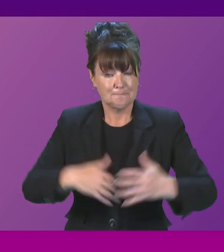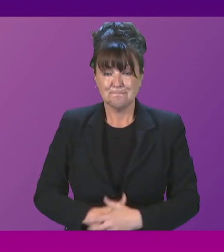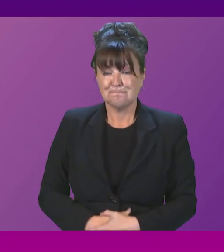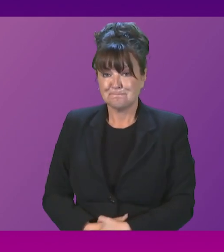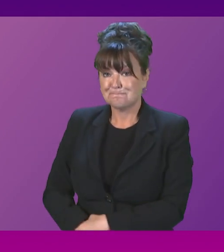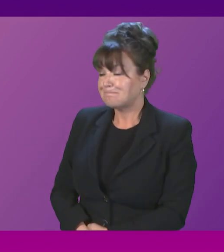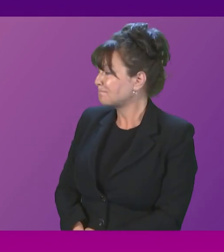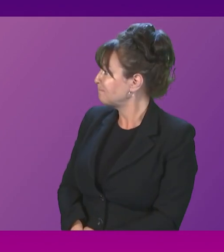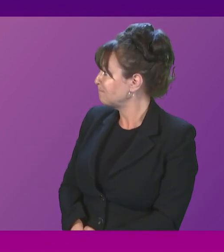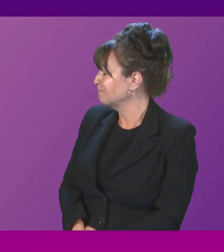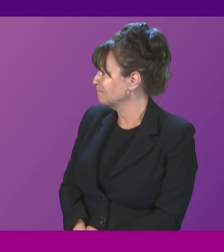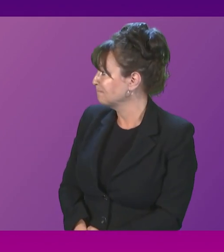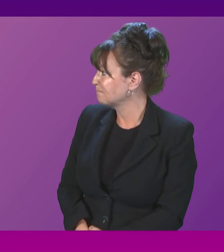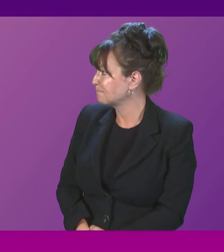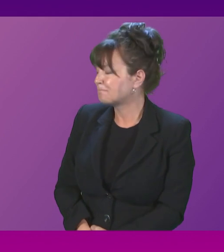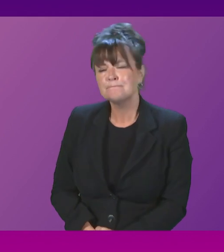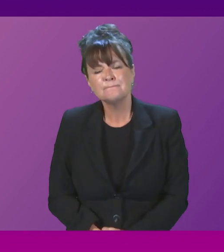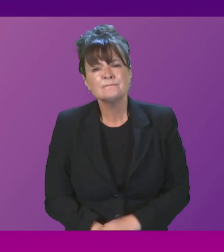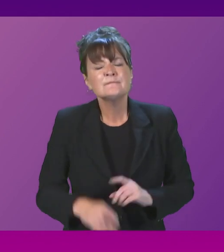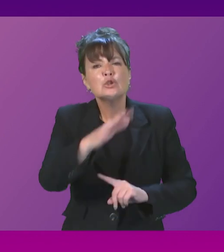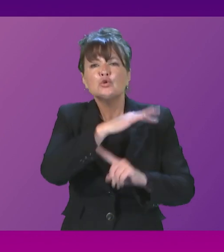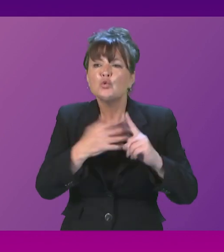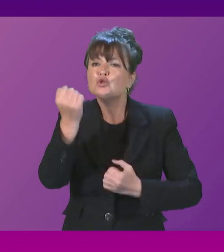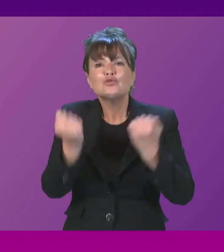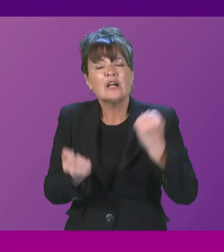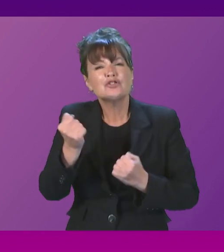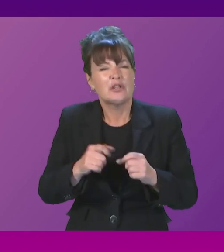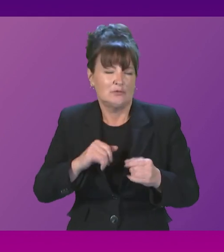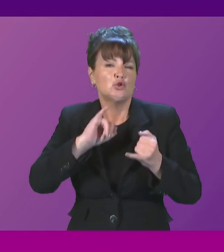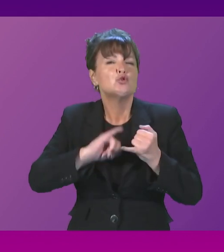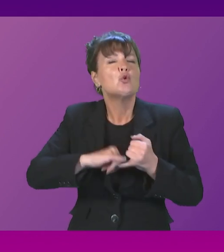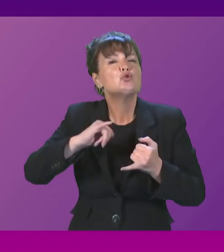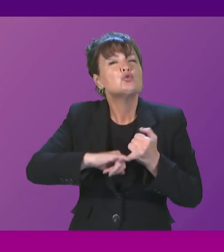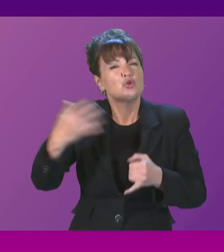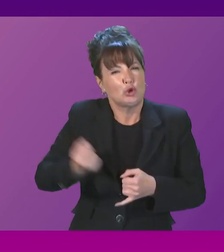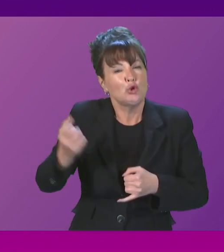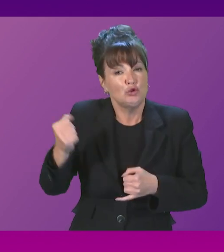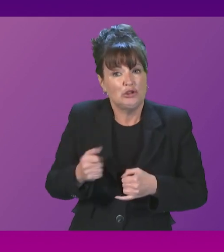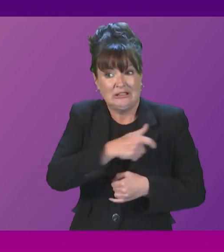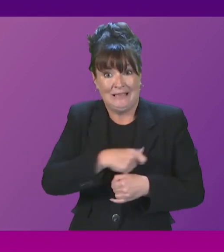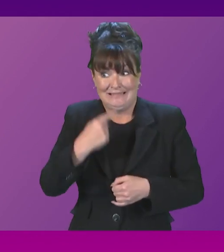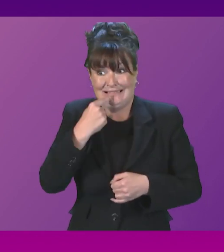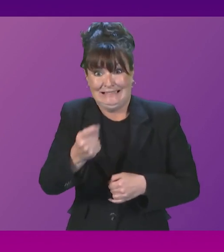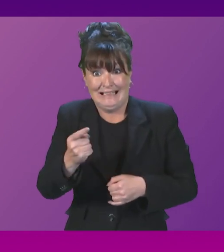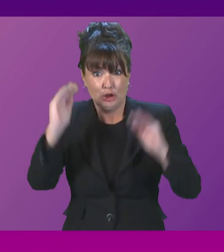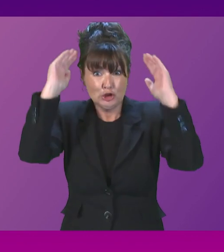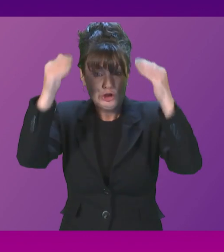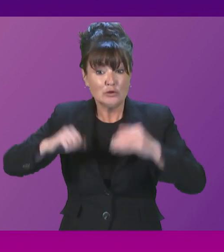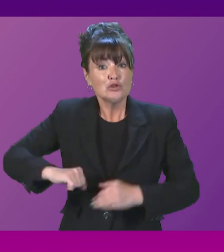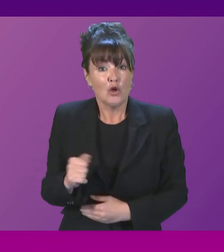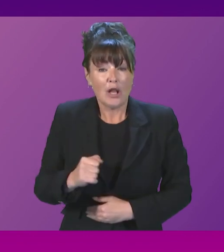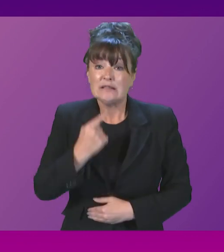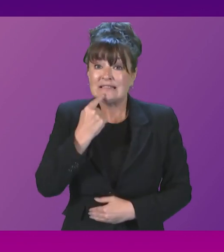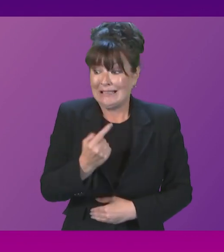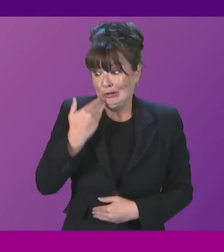At Social Justice and Social Security Committee this morning we heard from Shelter Scotland who said that the recent short-term emergency measures in the programme